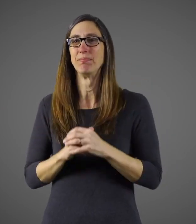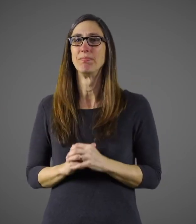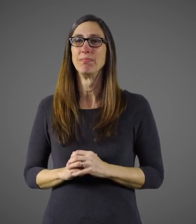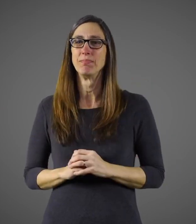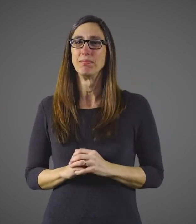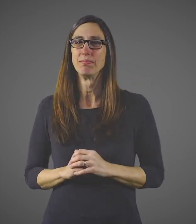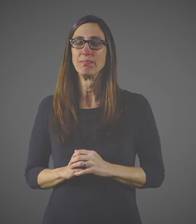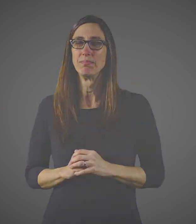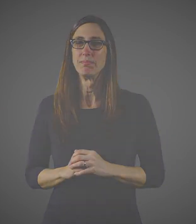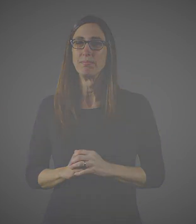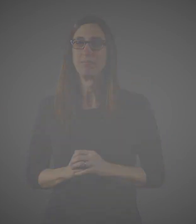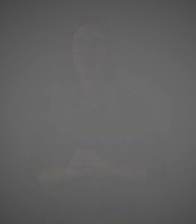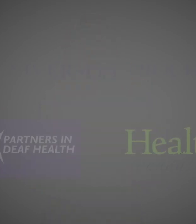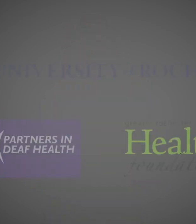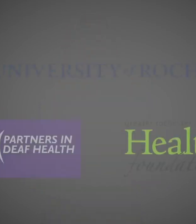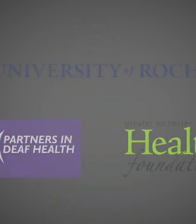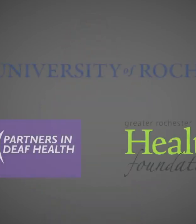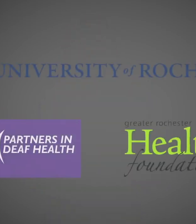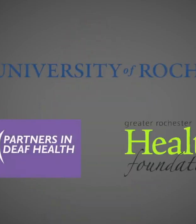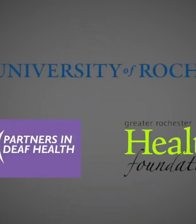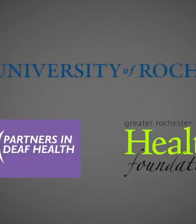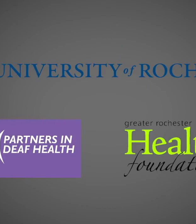If not the user, keep into into a painkering side. The staff may to ER. staff may from the ER. with temporary weeks,